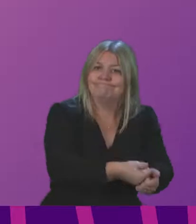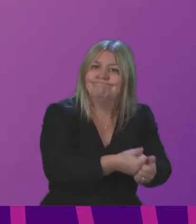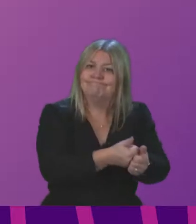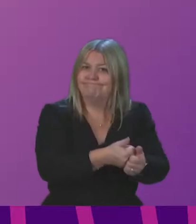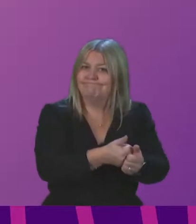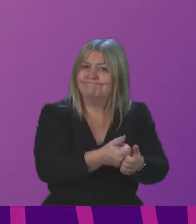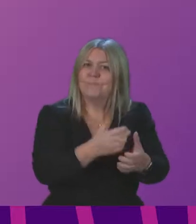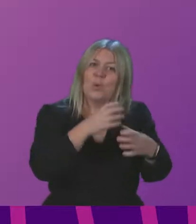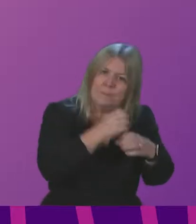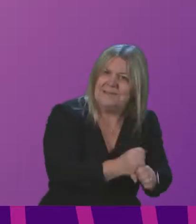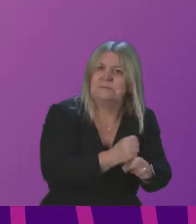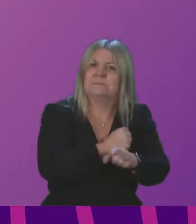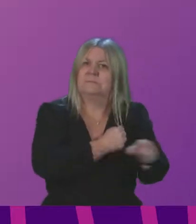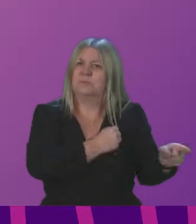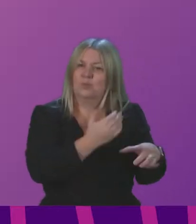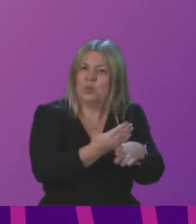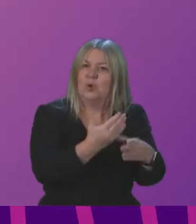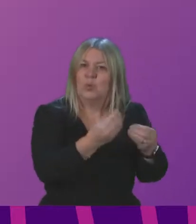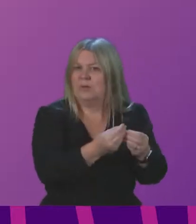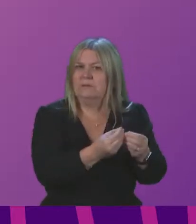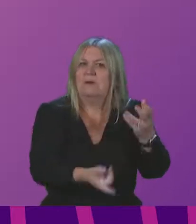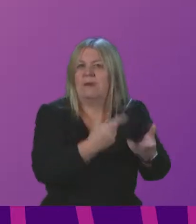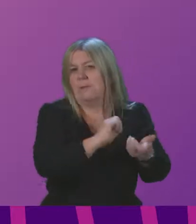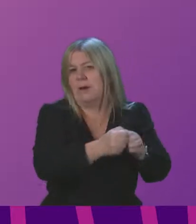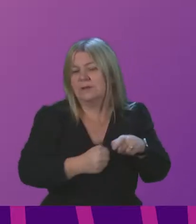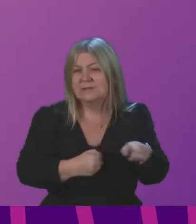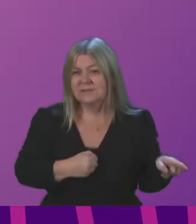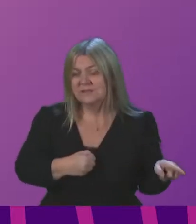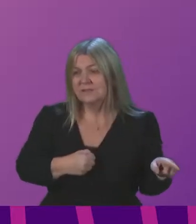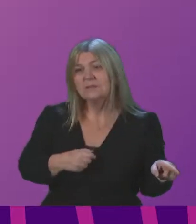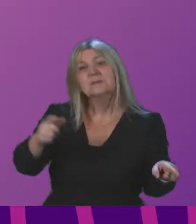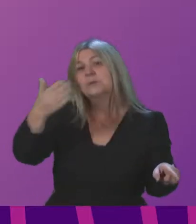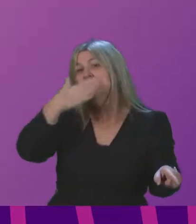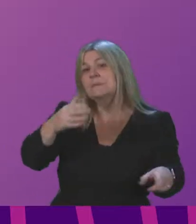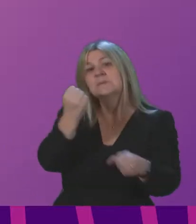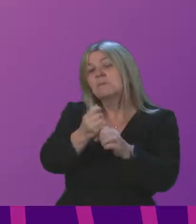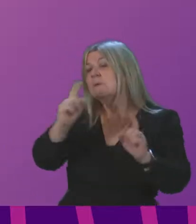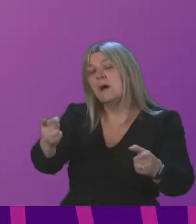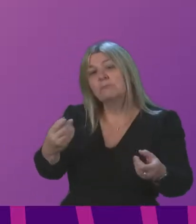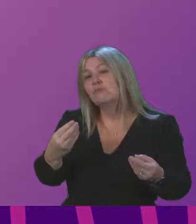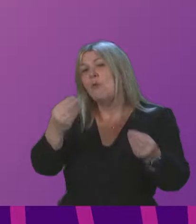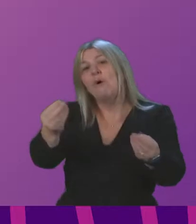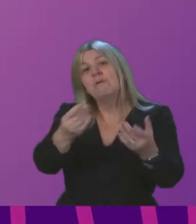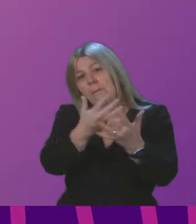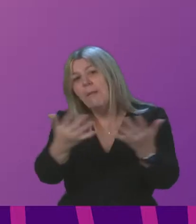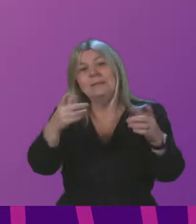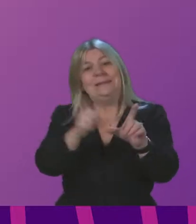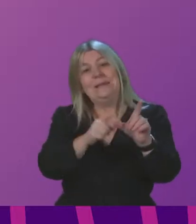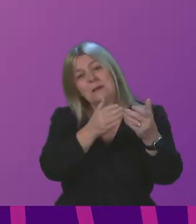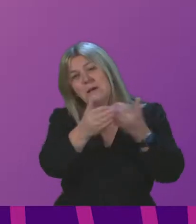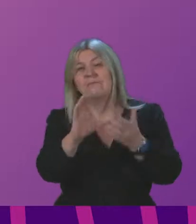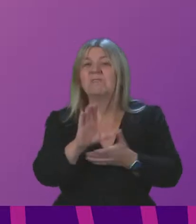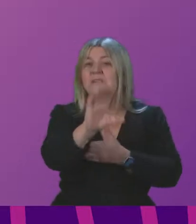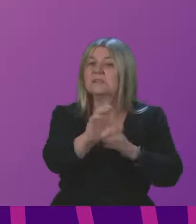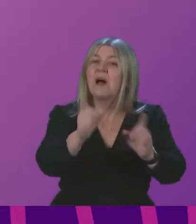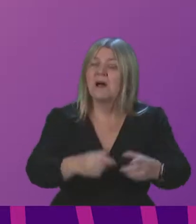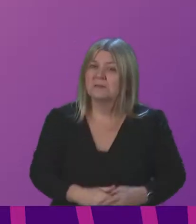today the Scottish Government hasn't been in a position to offer multi-year funding. However, with the UK Government setting